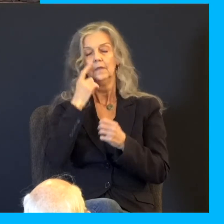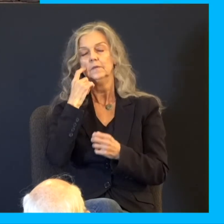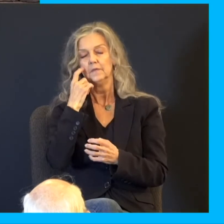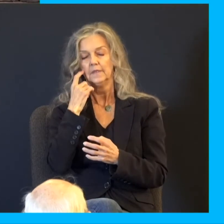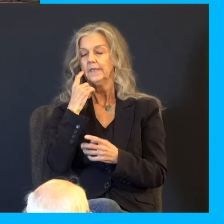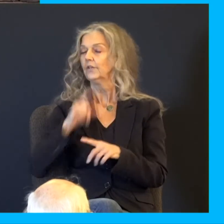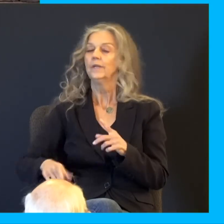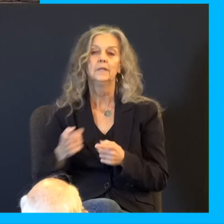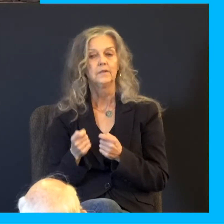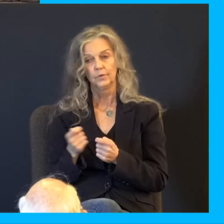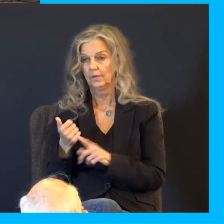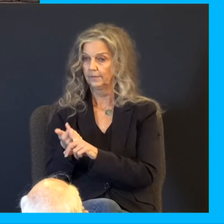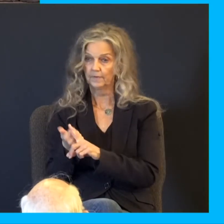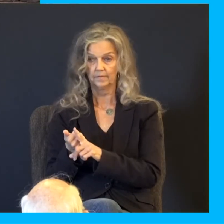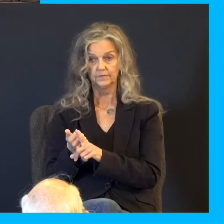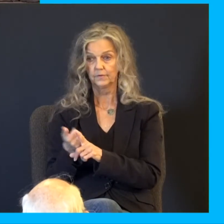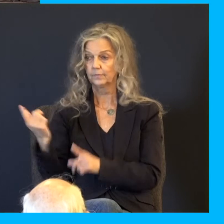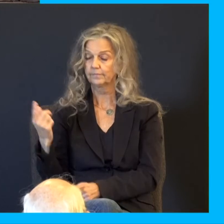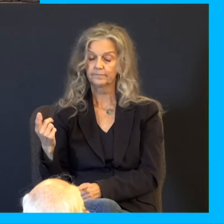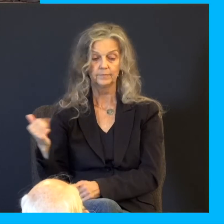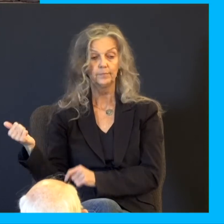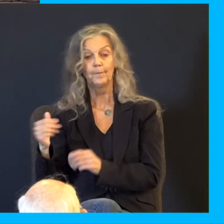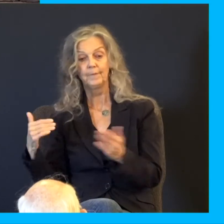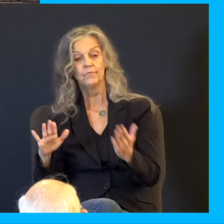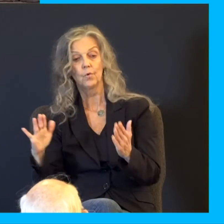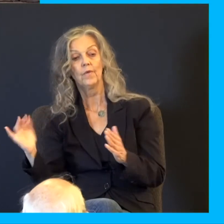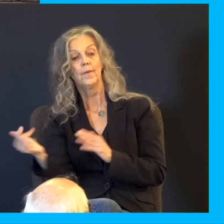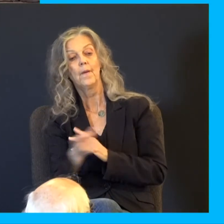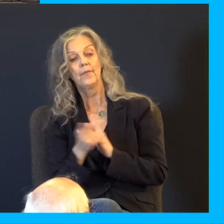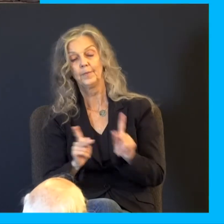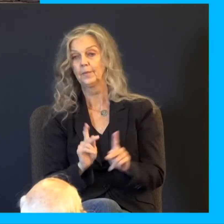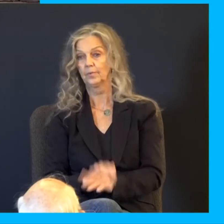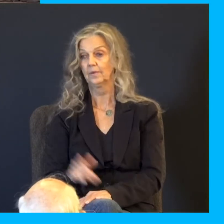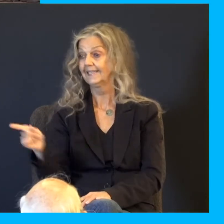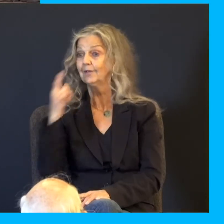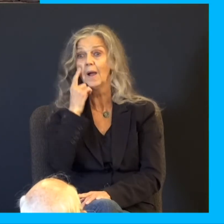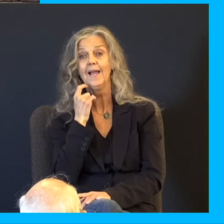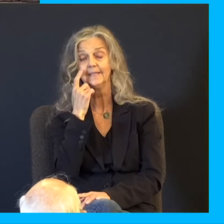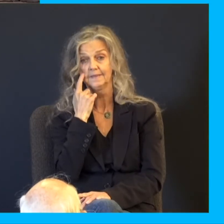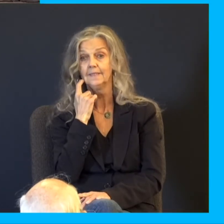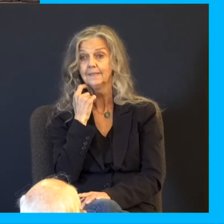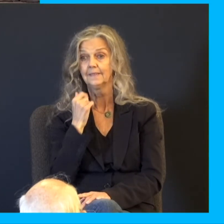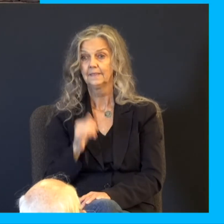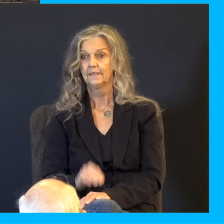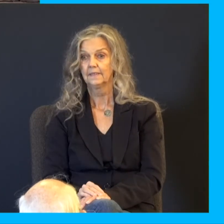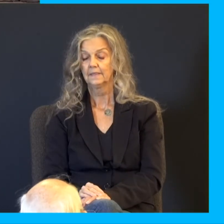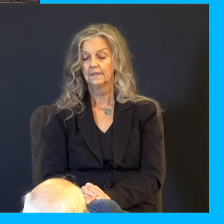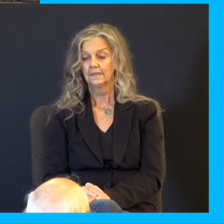not refrain himself before all that stood by him. And he cried, obviously an Egyptian, cause every man to